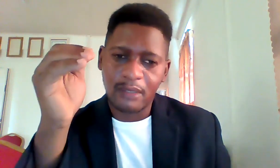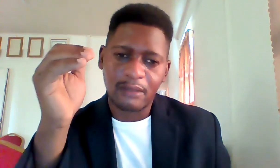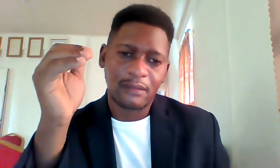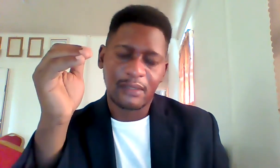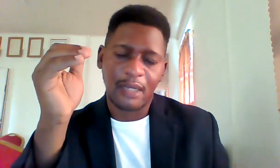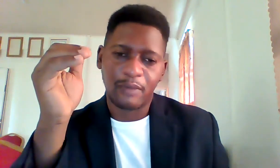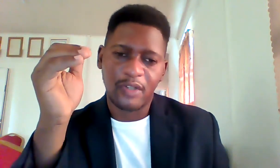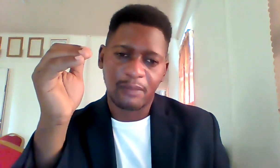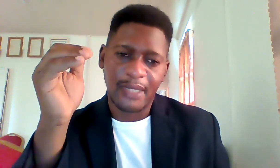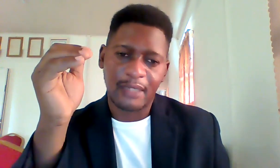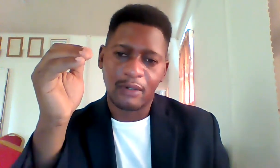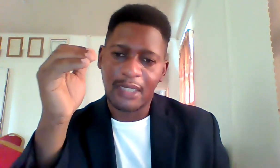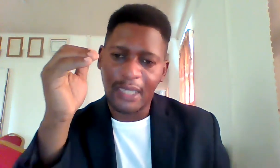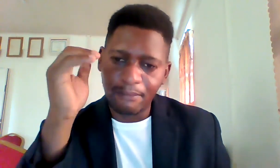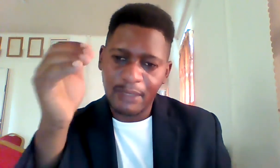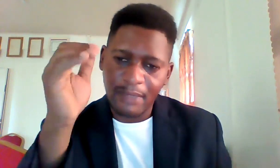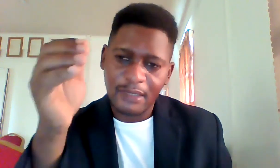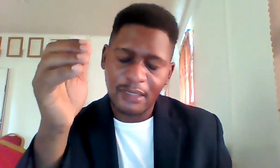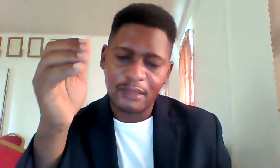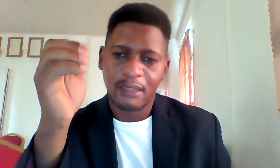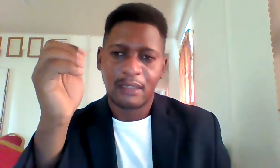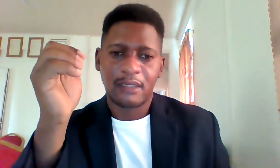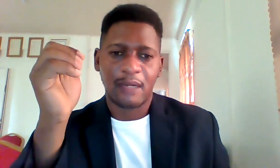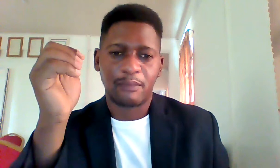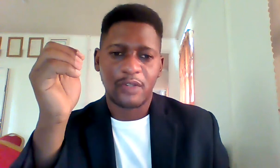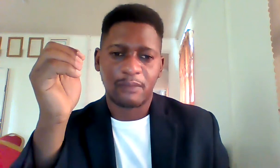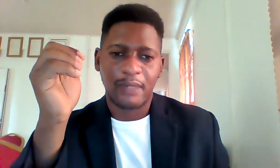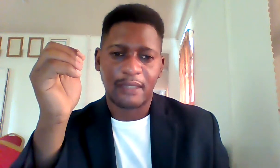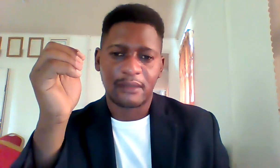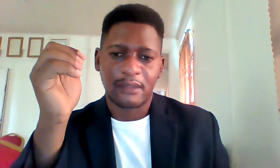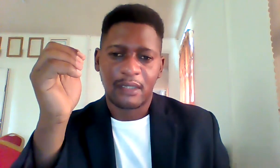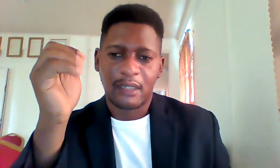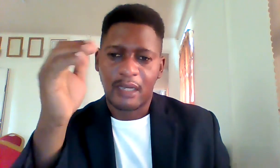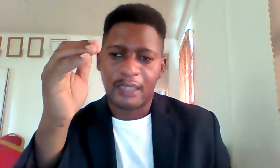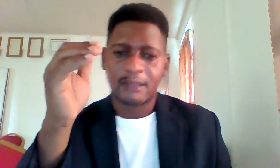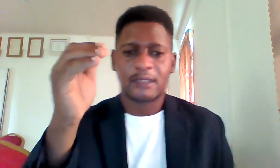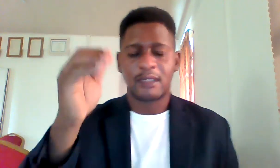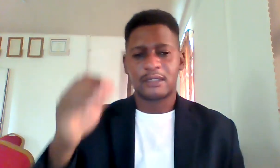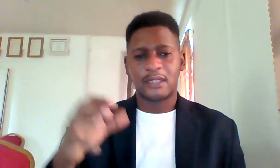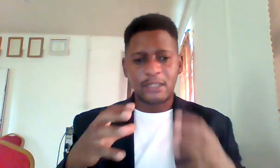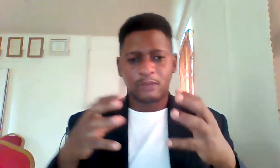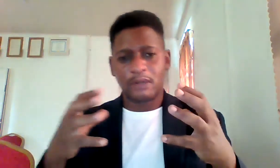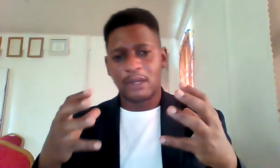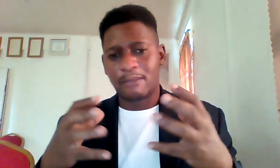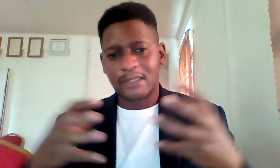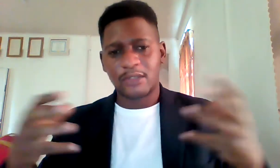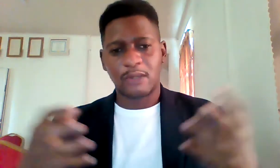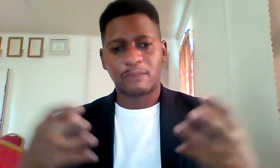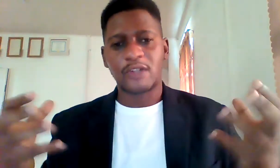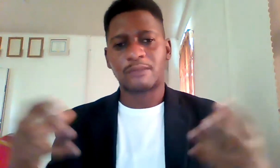that project plan or implementing that project plan and this is where a manager project